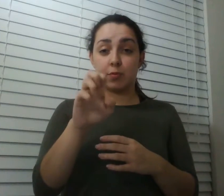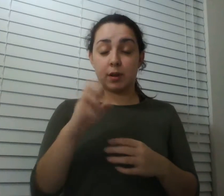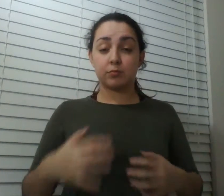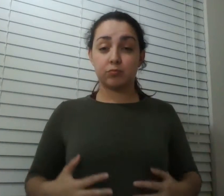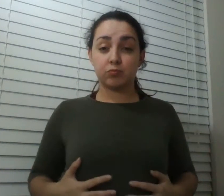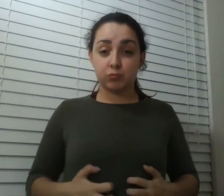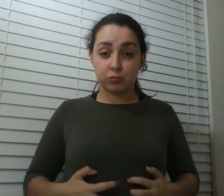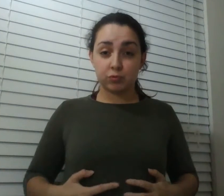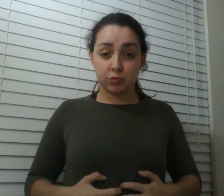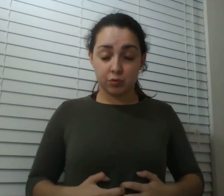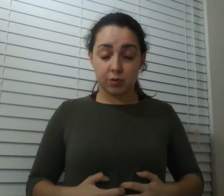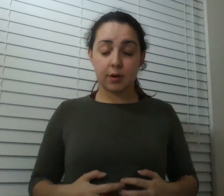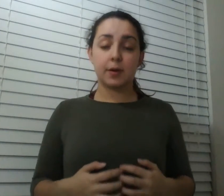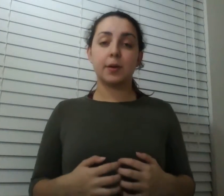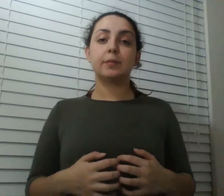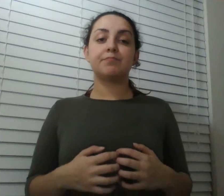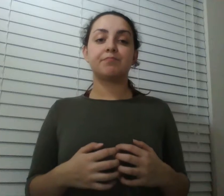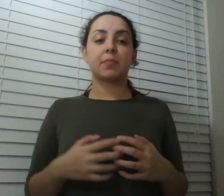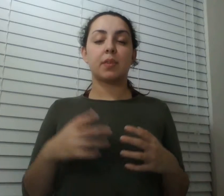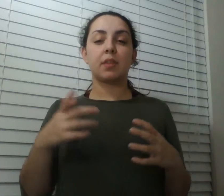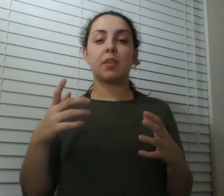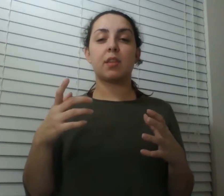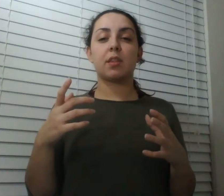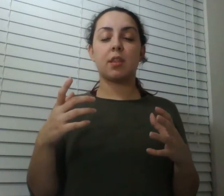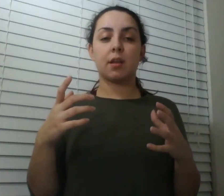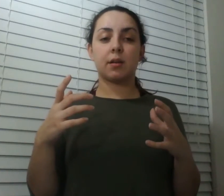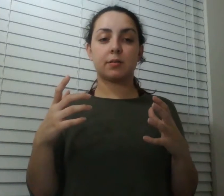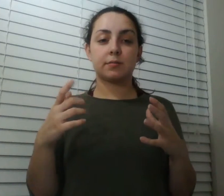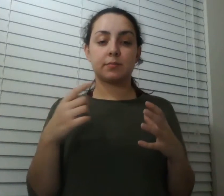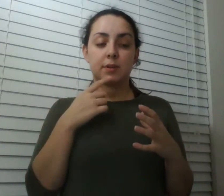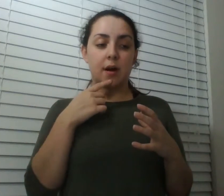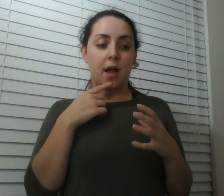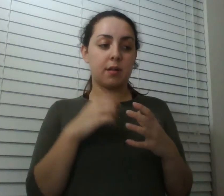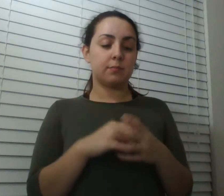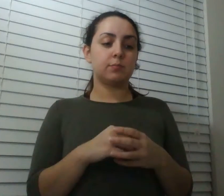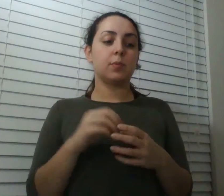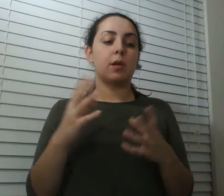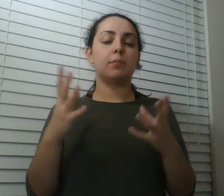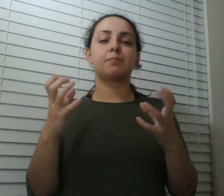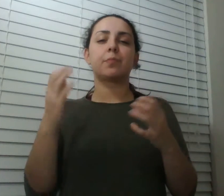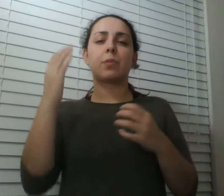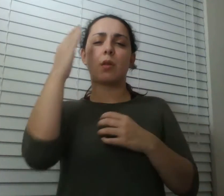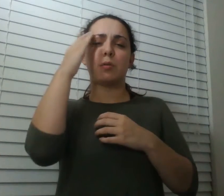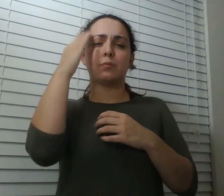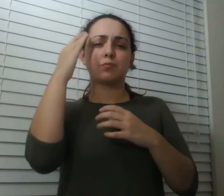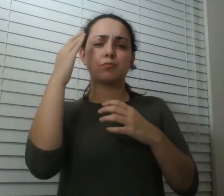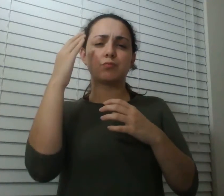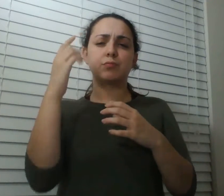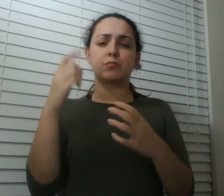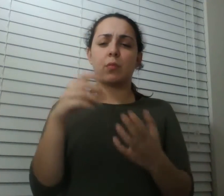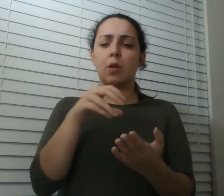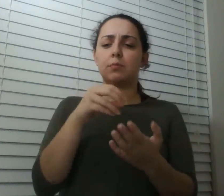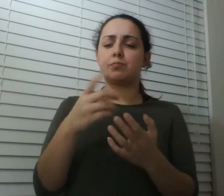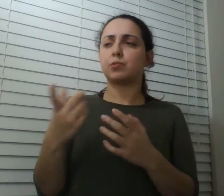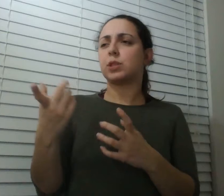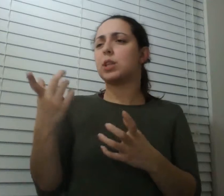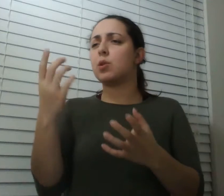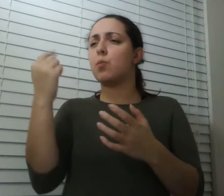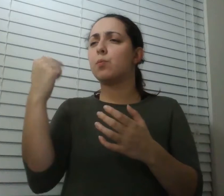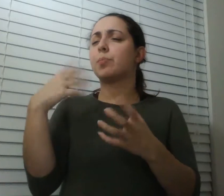they'd put it against the back of the woman's hand and they'd say to her all right we want to know about that contraction the one you just had yeah we want to know how